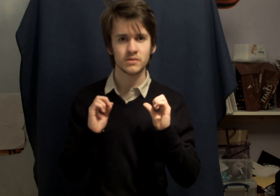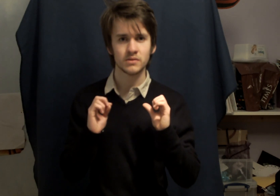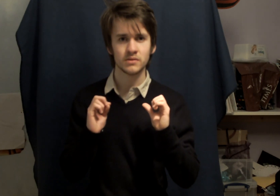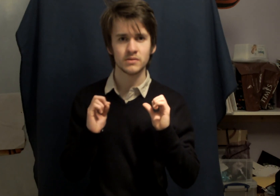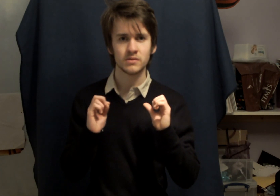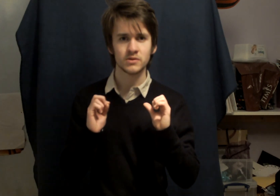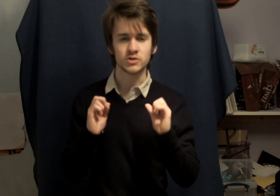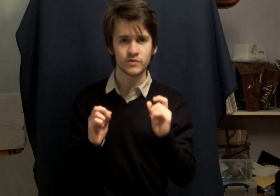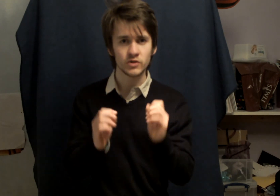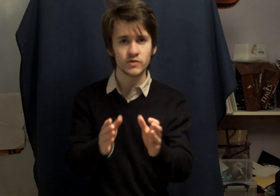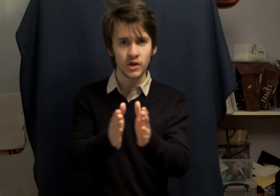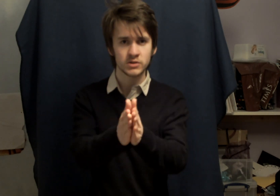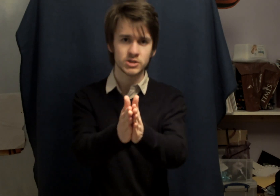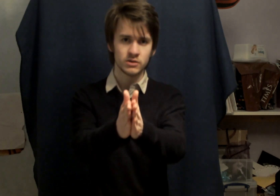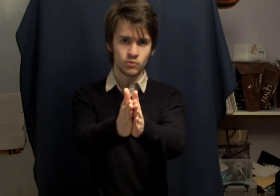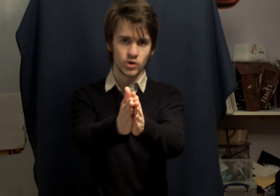so if you've lost someone